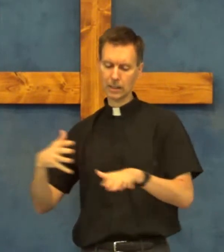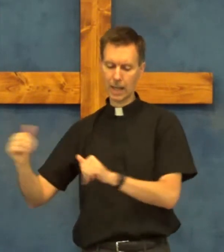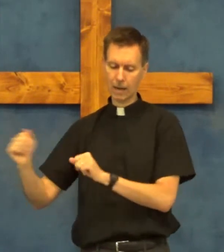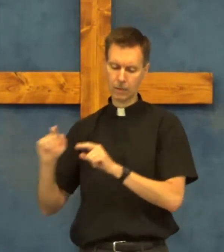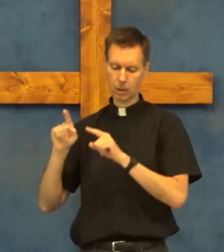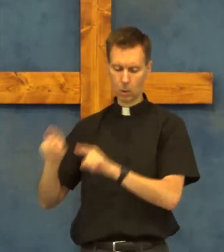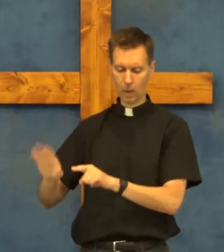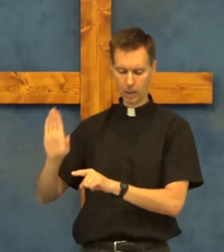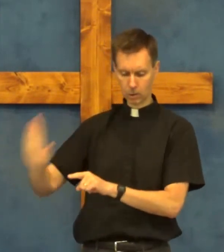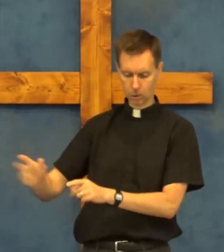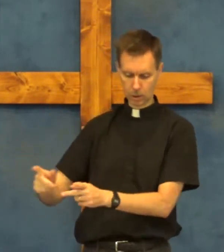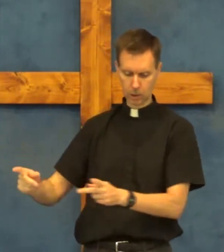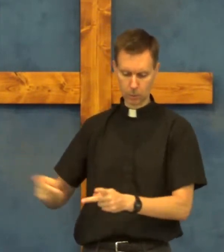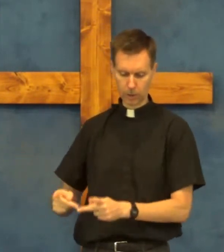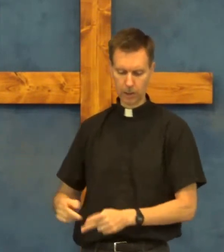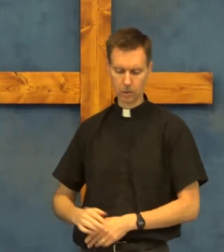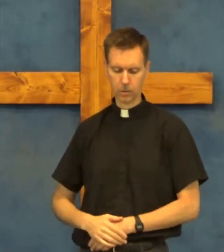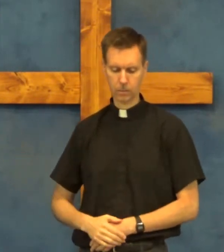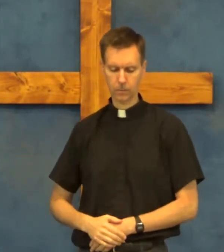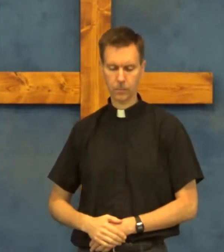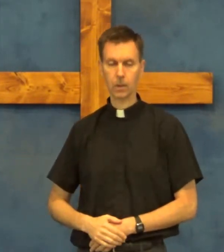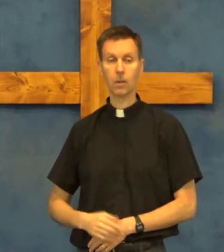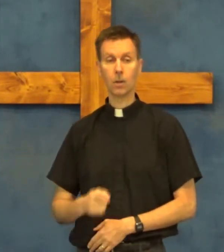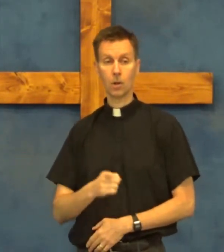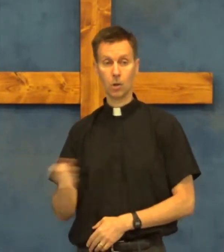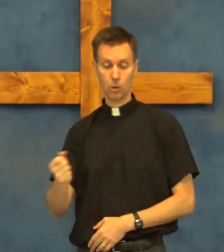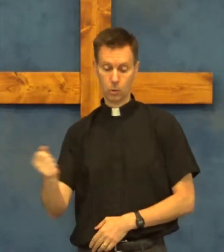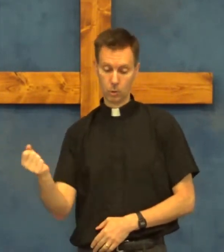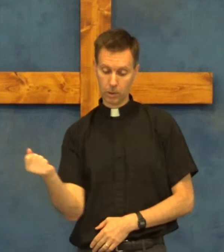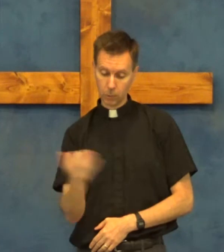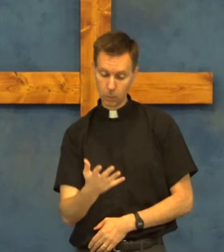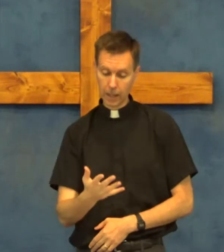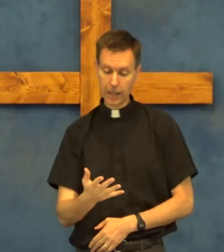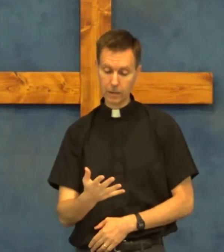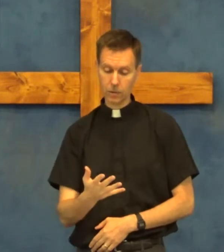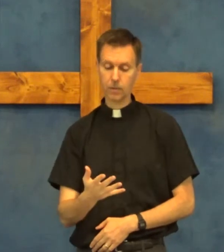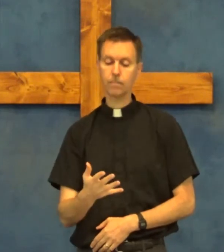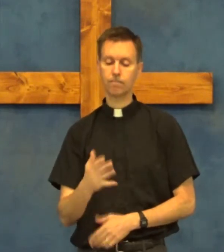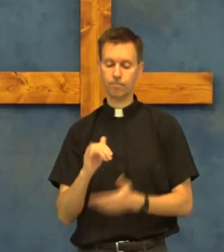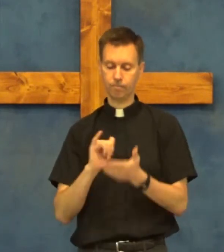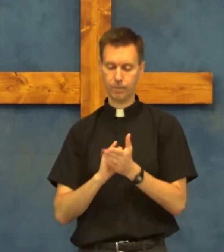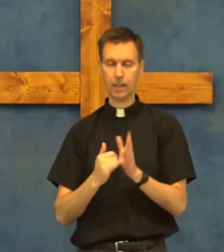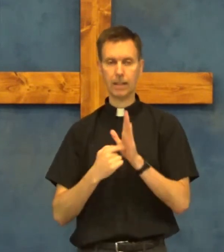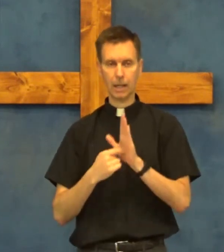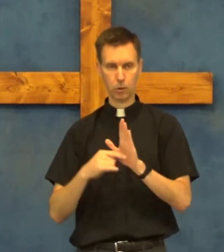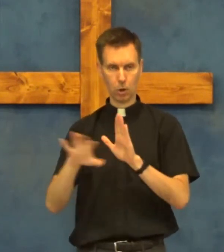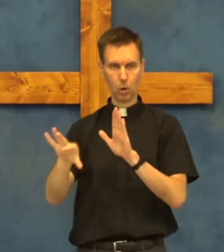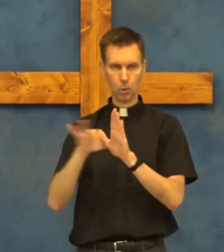left and went to his place so they threw dice and that showed